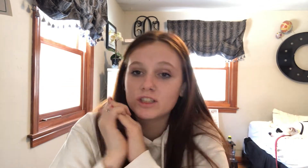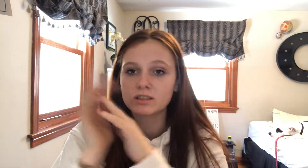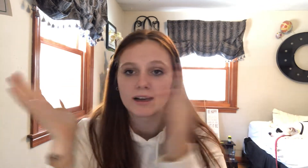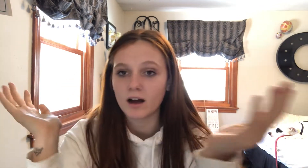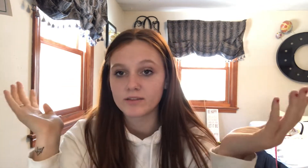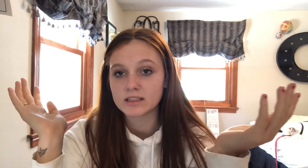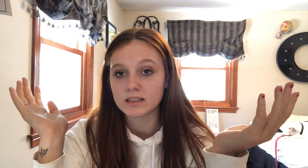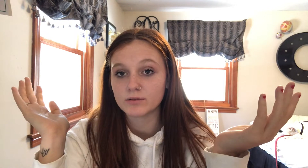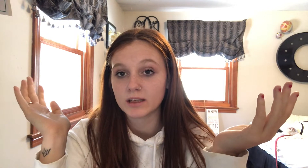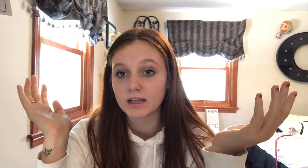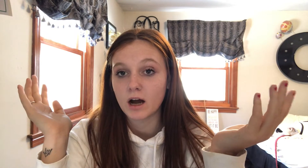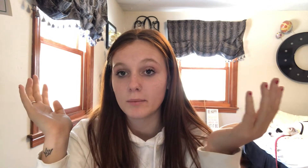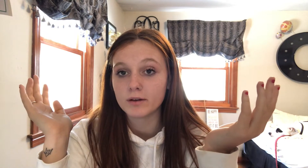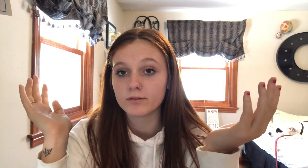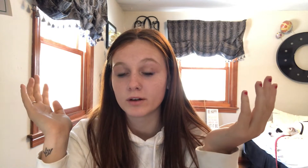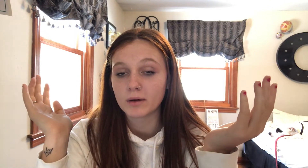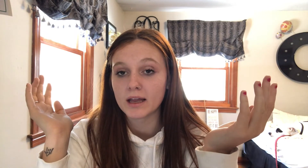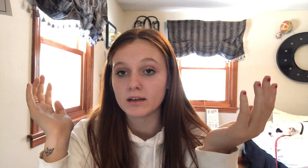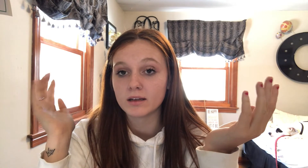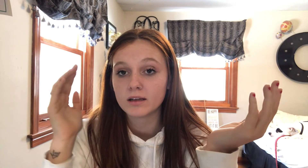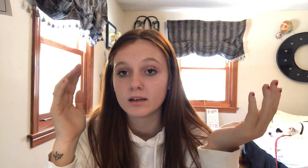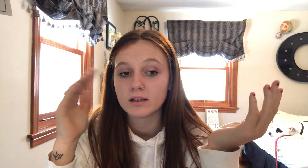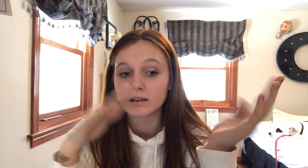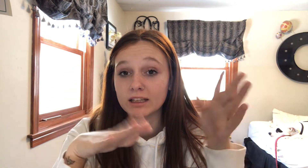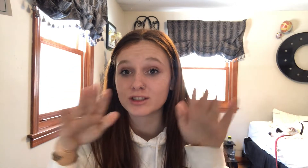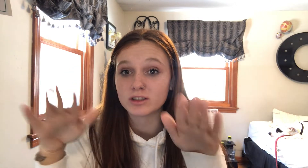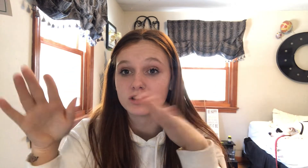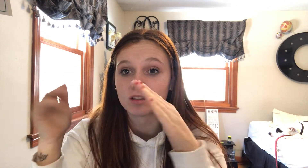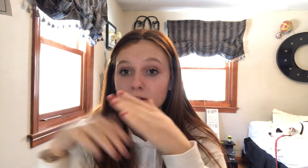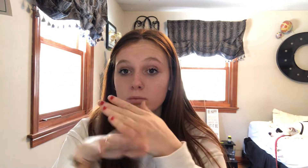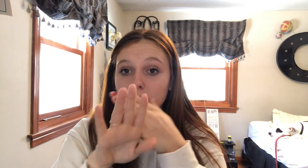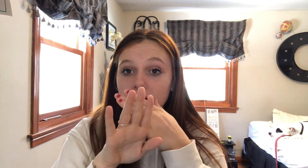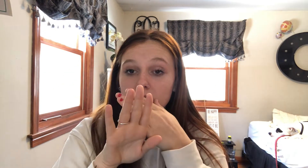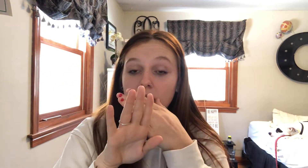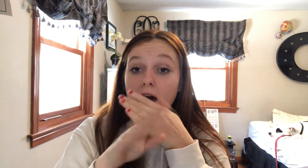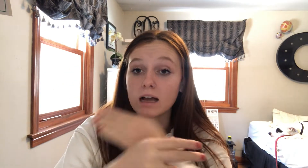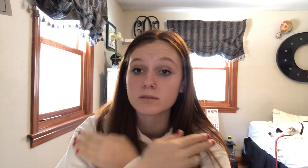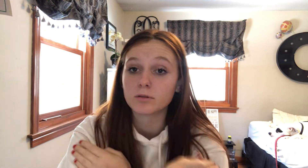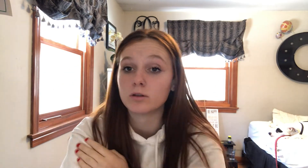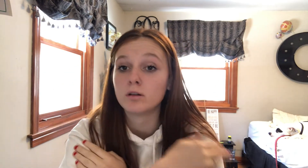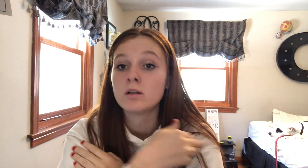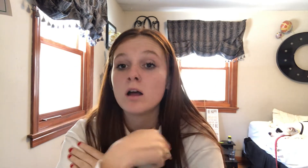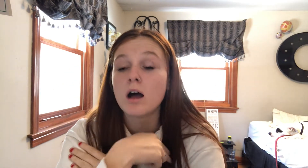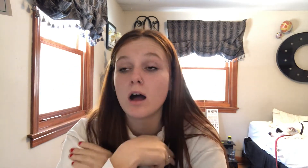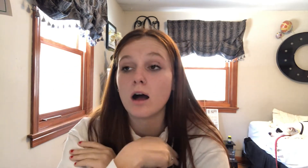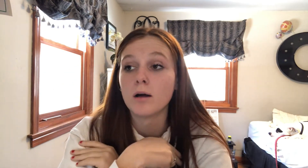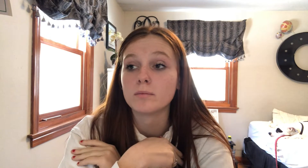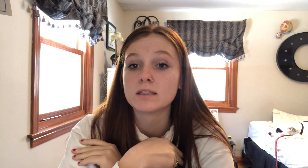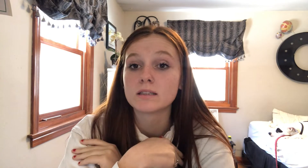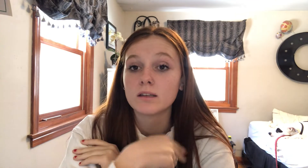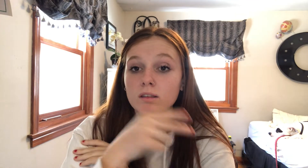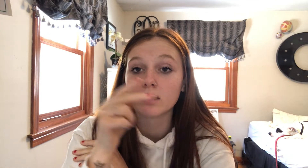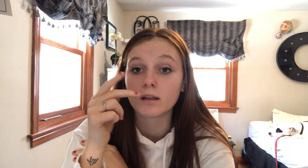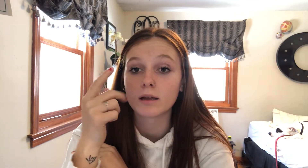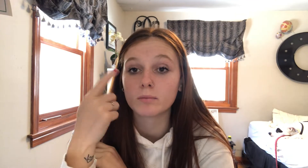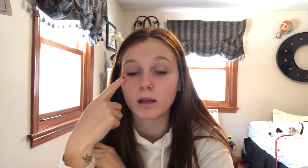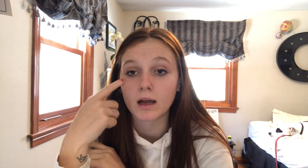is like obviously really common for when like children are born in the hospital, um, to see if they're like blind